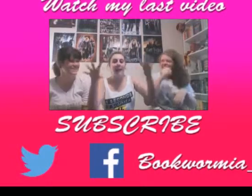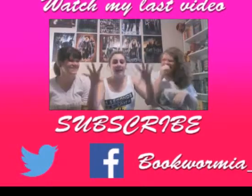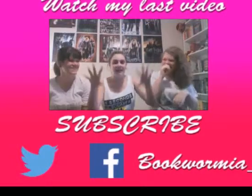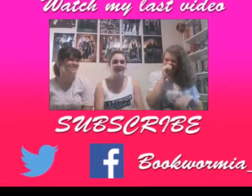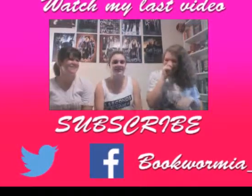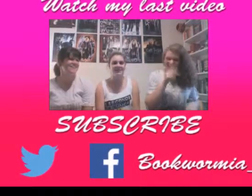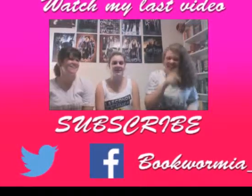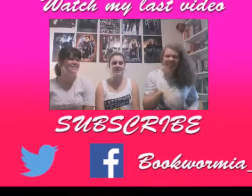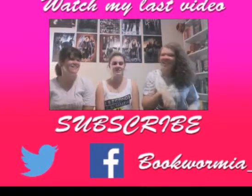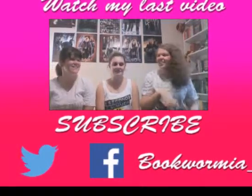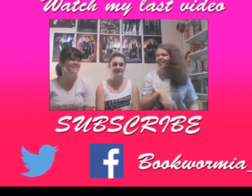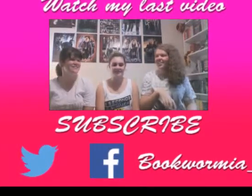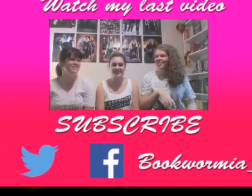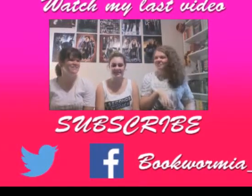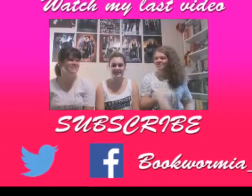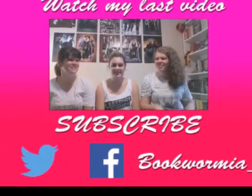I don't have anything funny to do